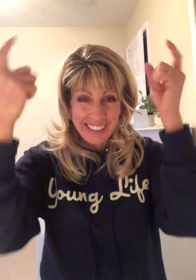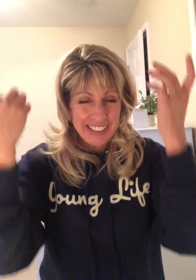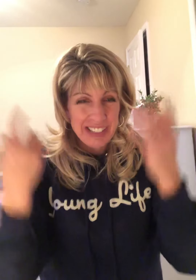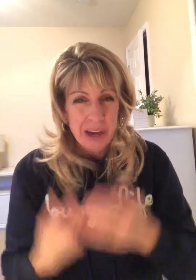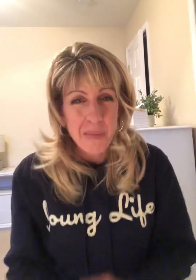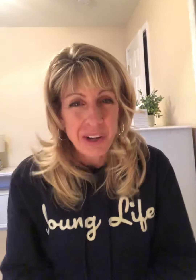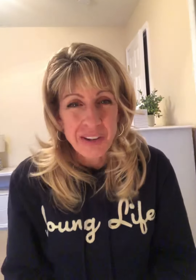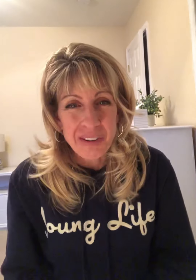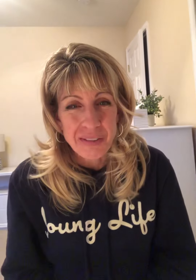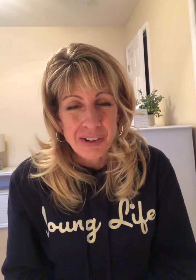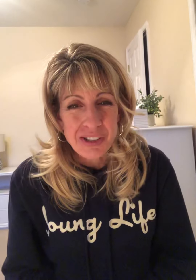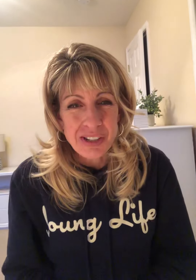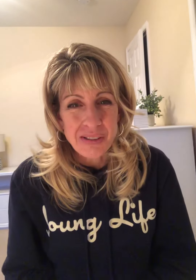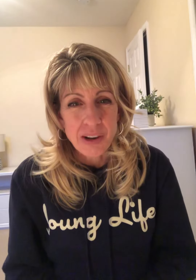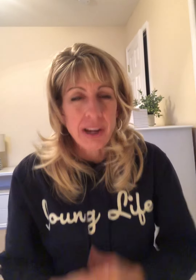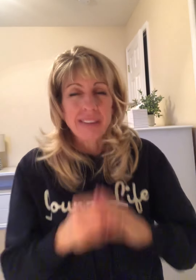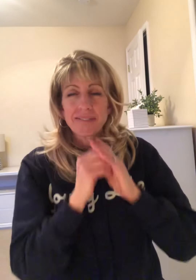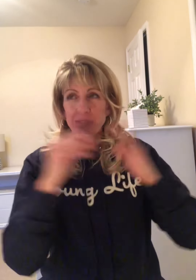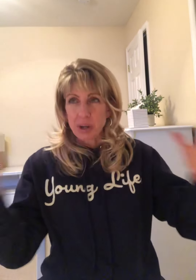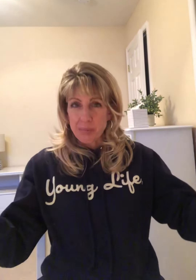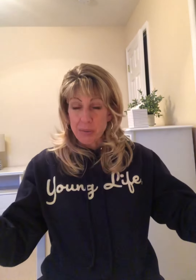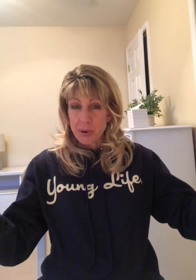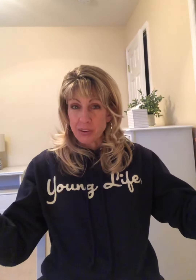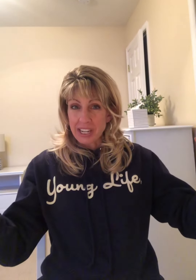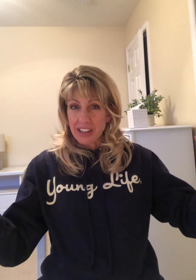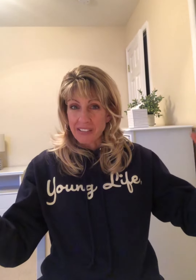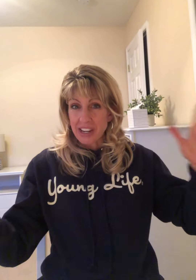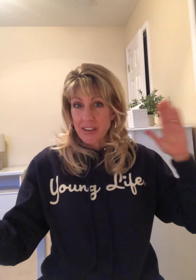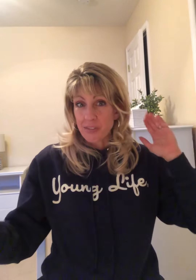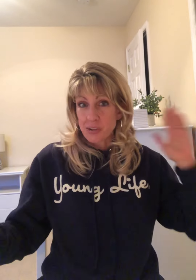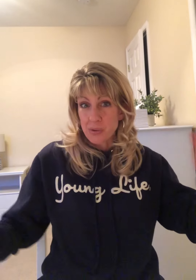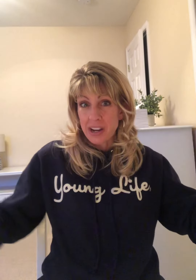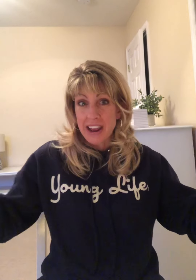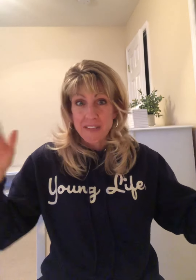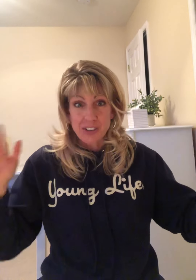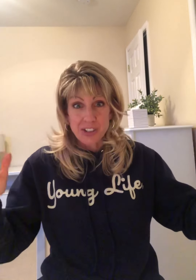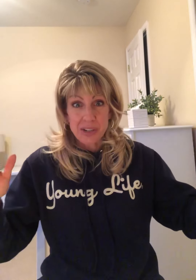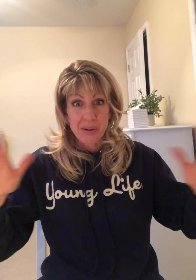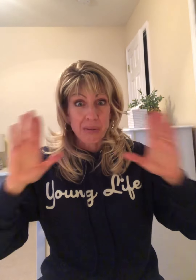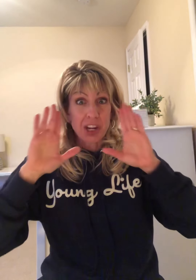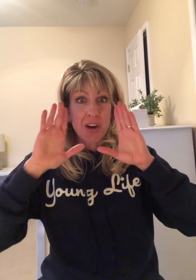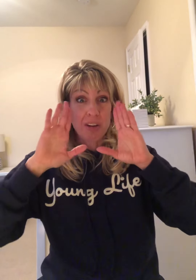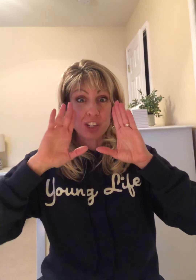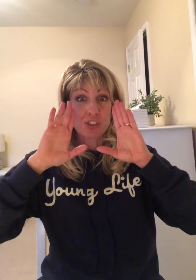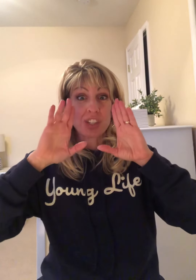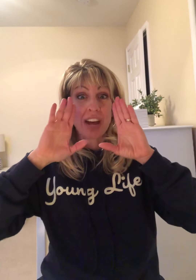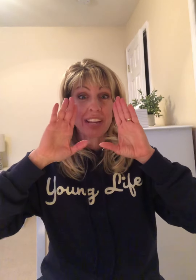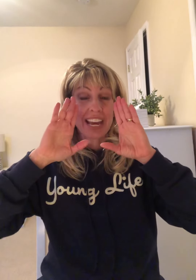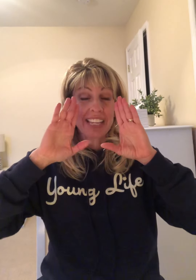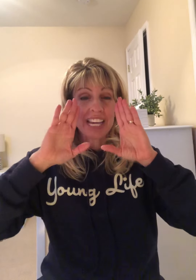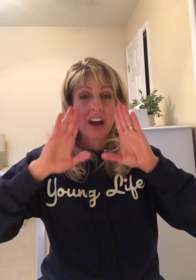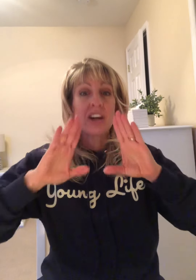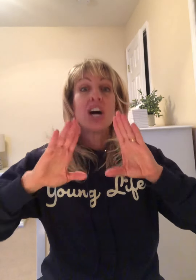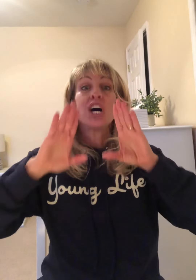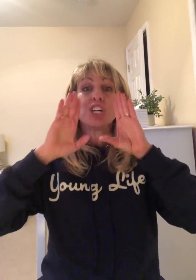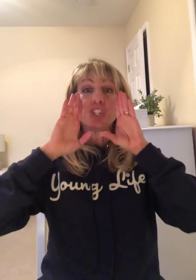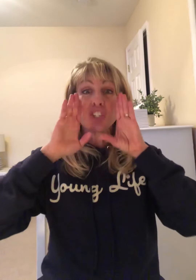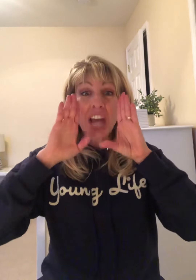Psalm 100 verse two. Okay, we're going to put them both together. Ready? Verse one and verse two. Here we go. Get your shouting hands out. Shout